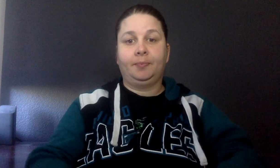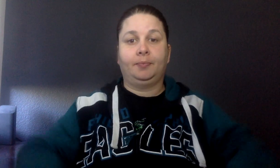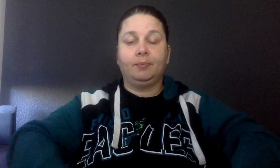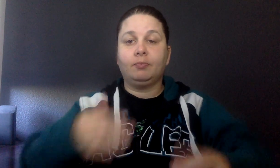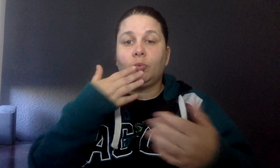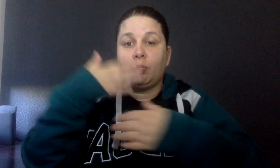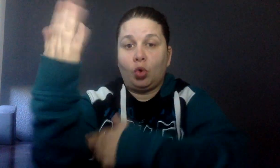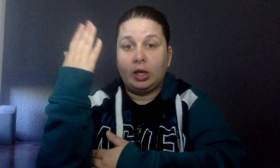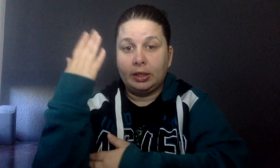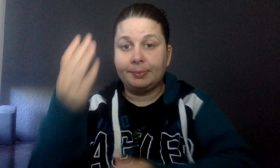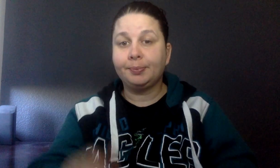Um, um,